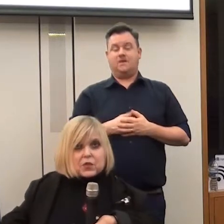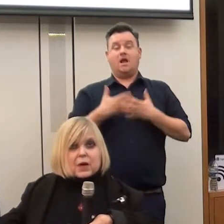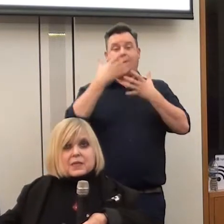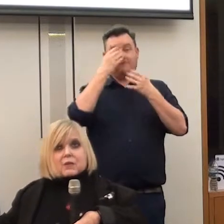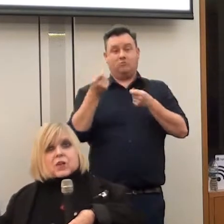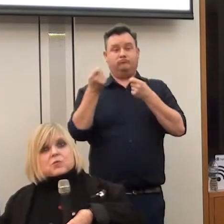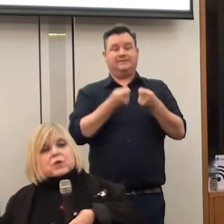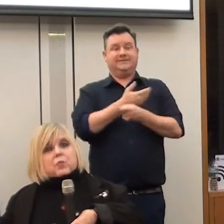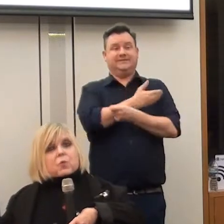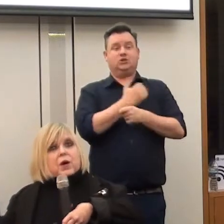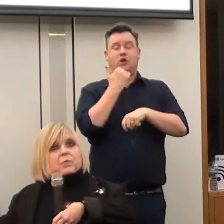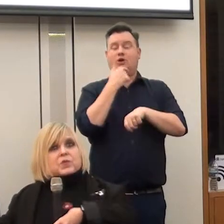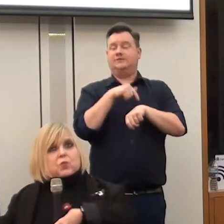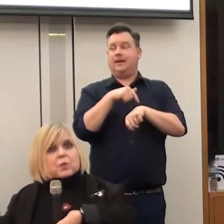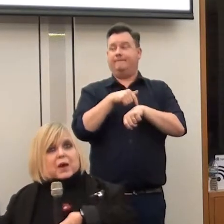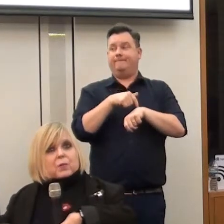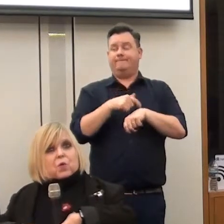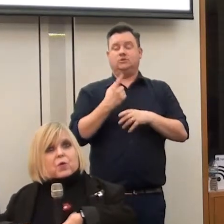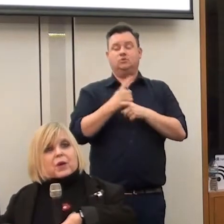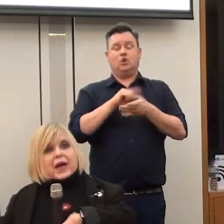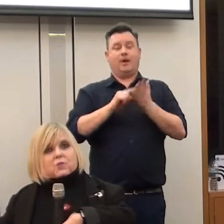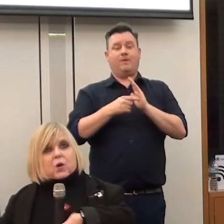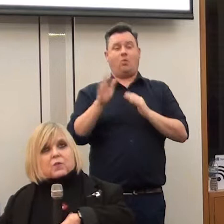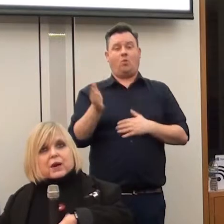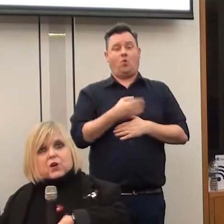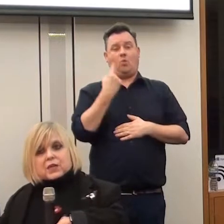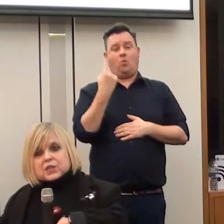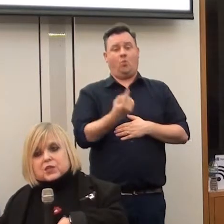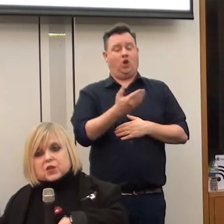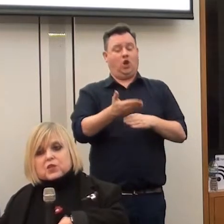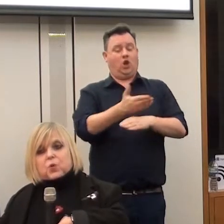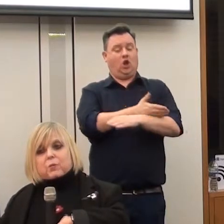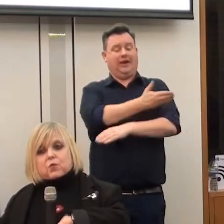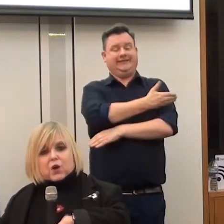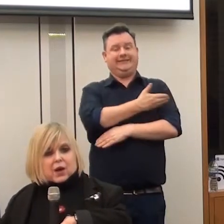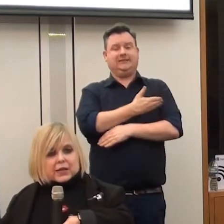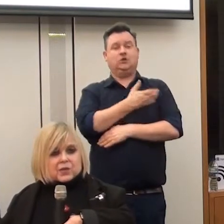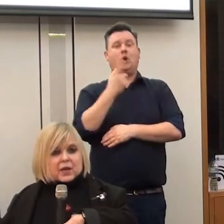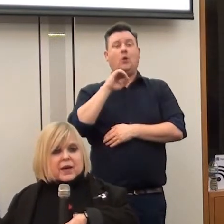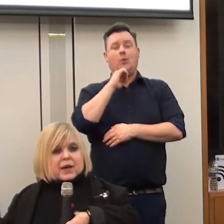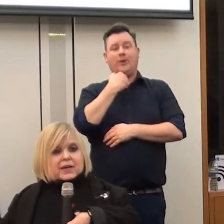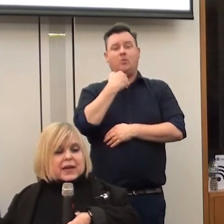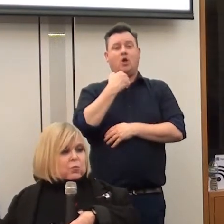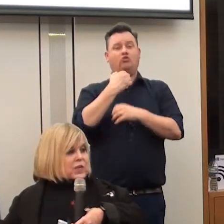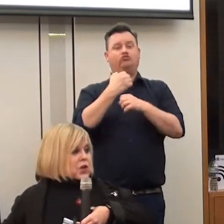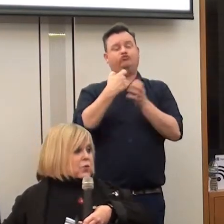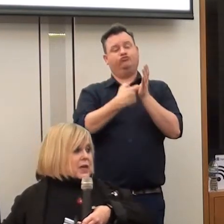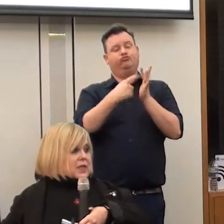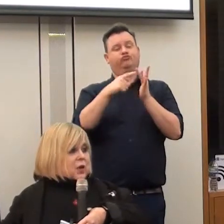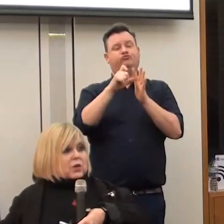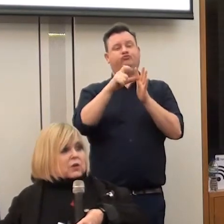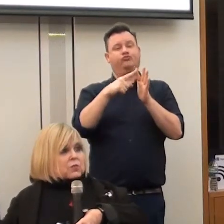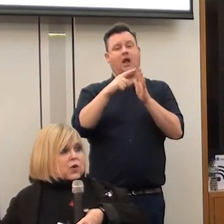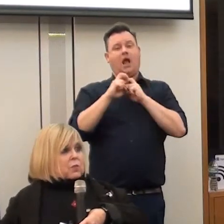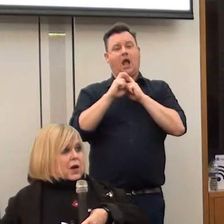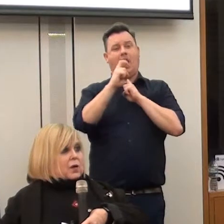bring this t-shirt, I didn't have time to bring them all, to talk about them all. But we had one of our early t-shirts, We Will Ride. And again, we start that